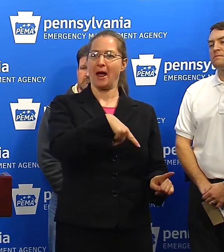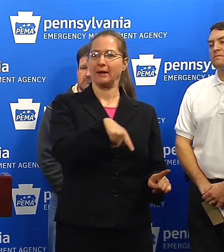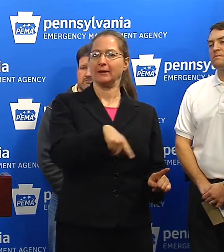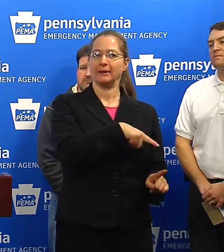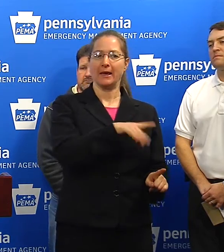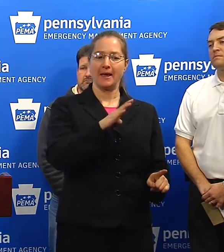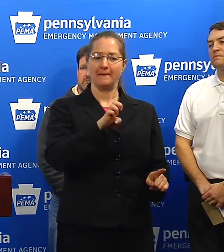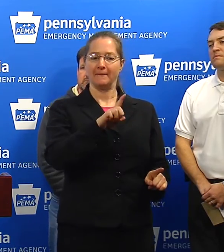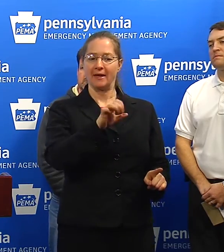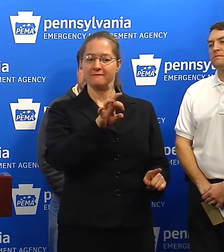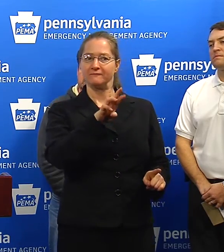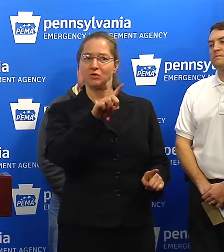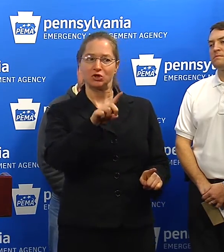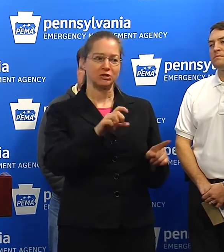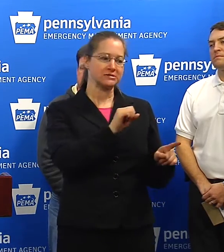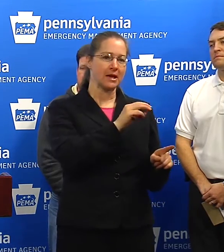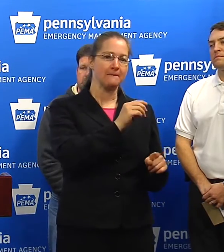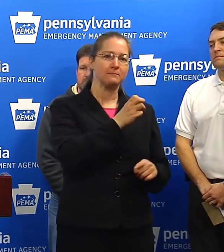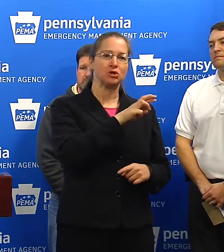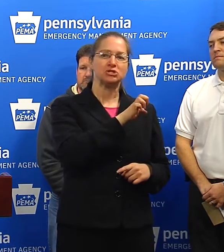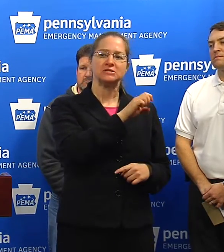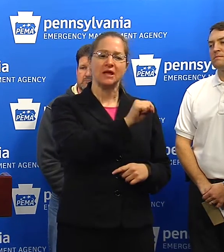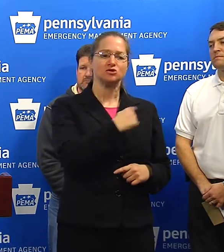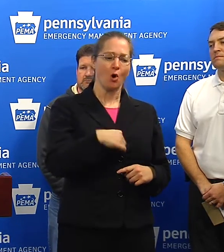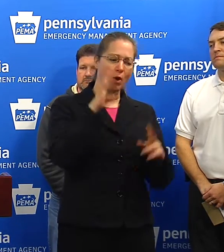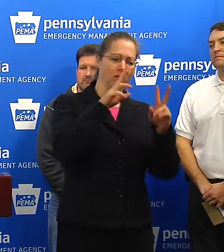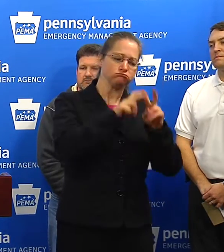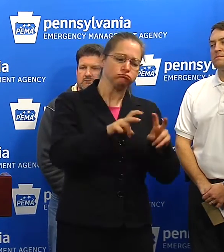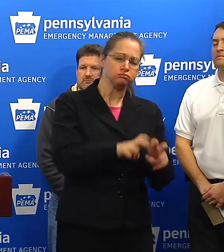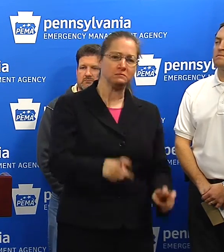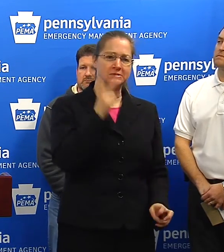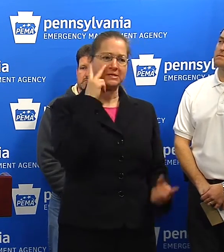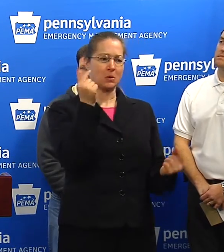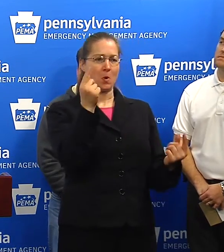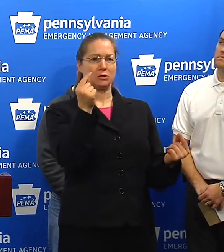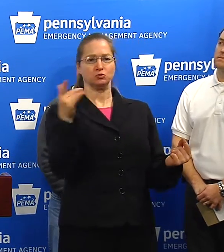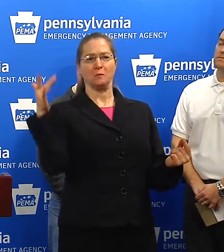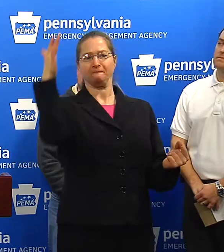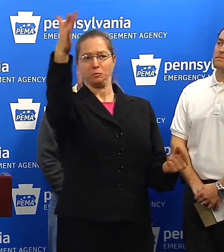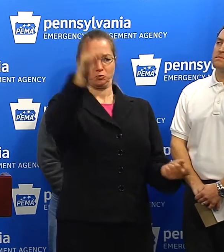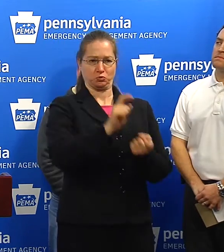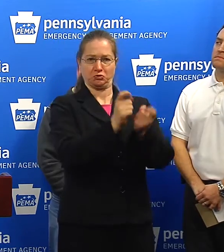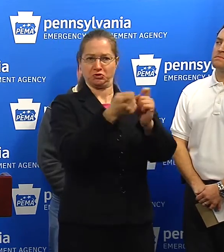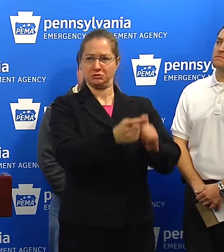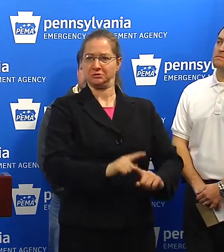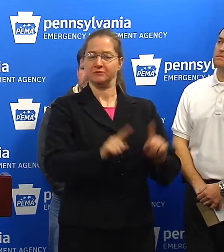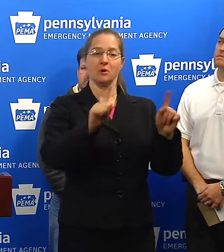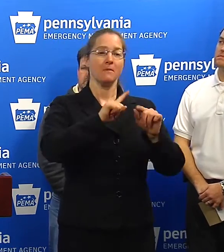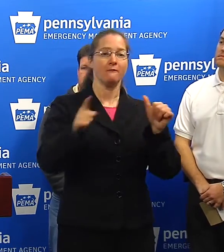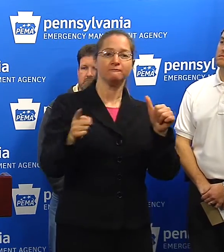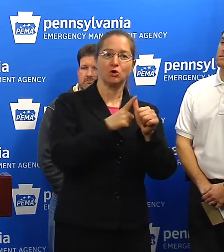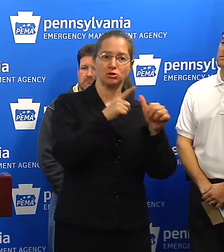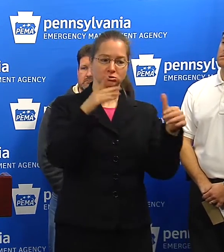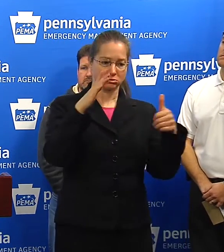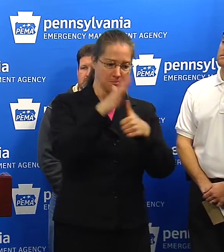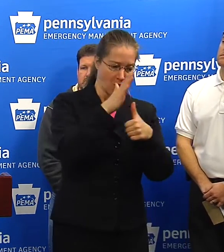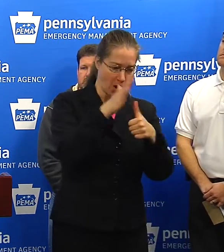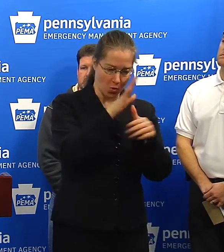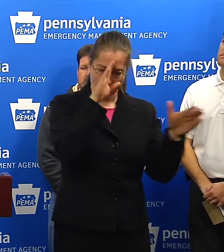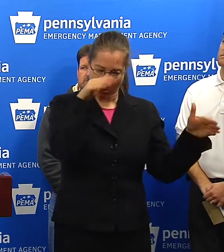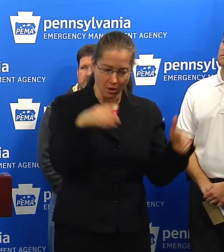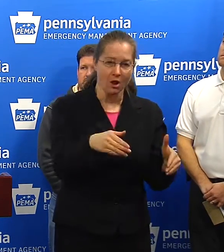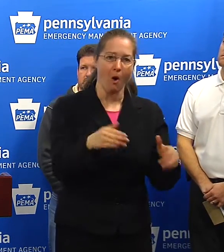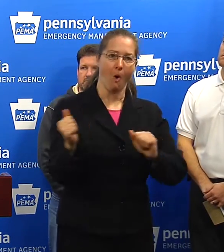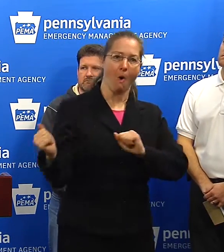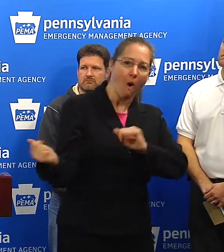see if there are things that we can do better in the future. But, again, first priority is the safety of every Pennsylvanian, not just a few, not just most,